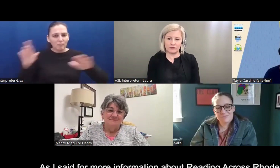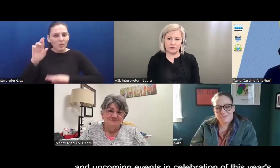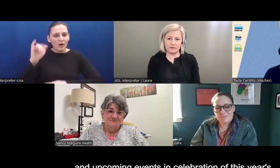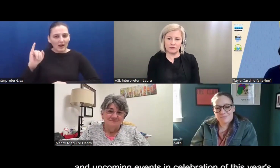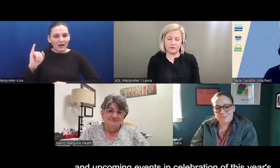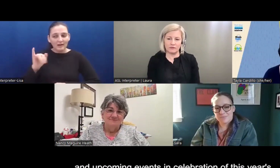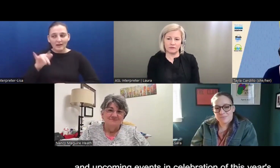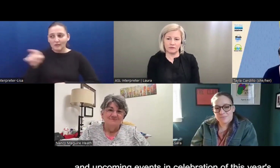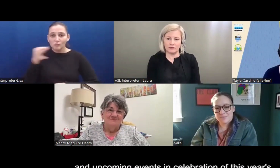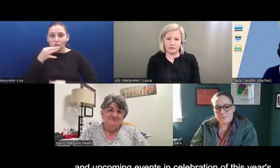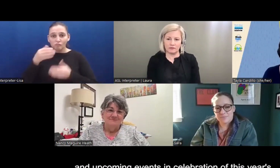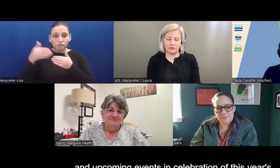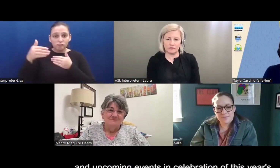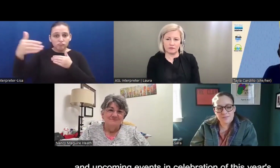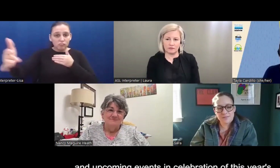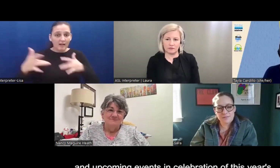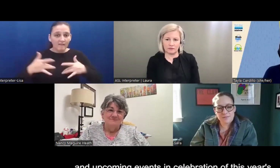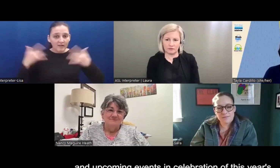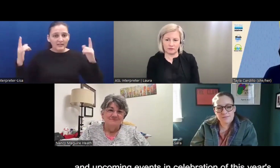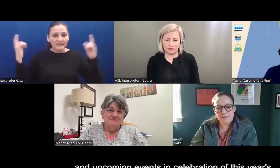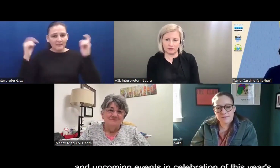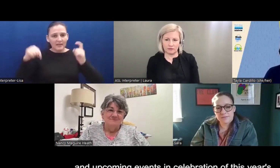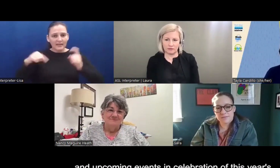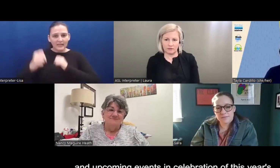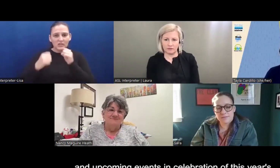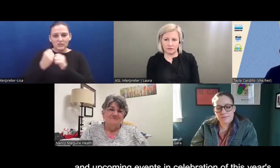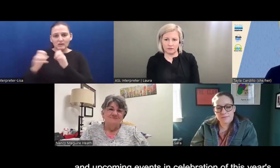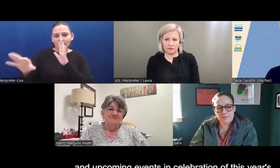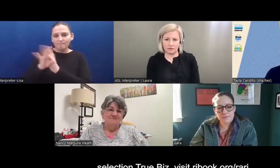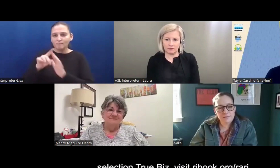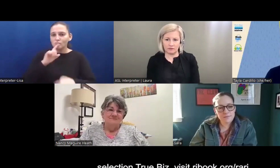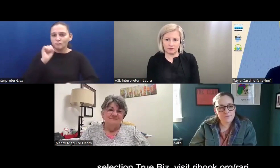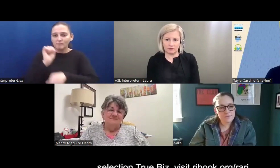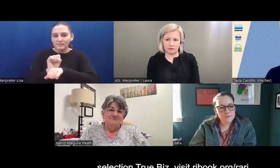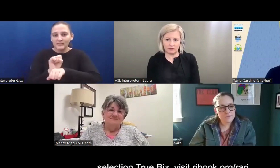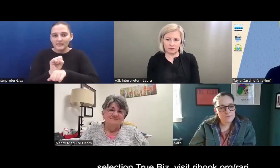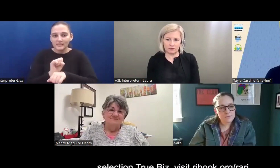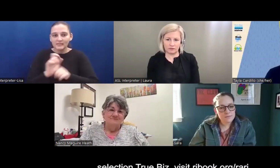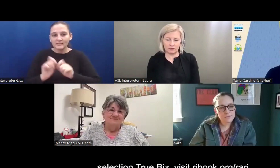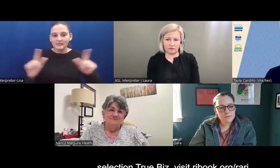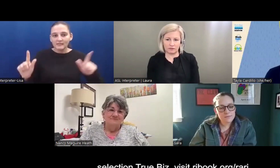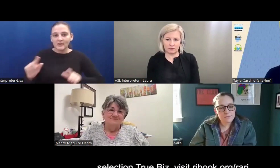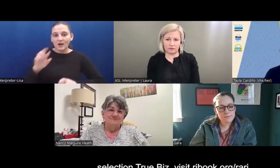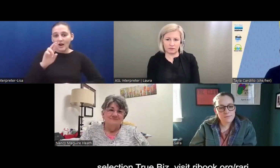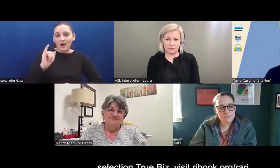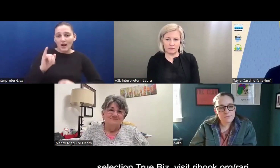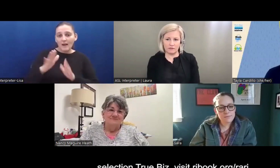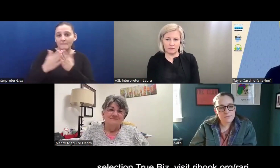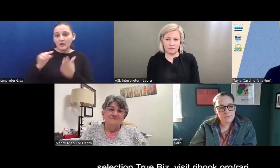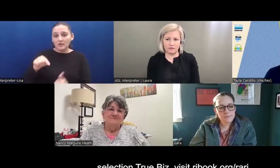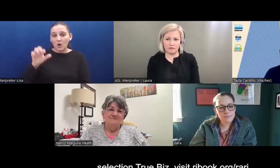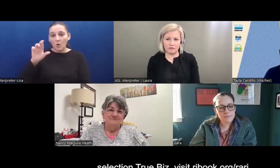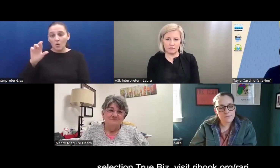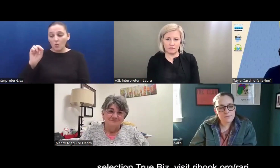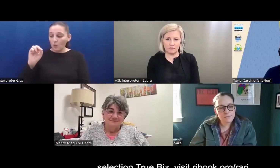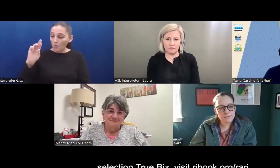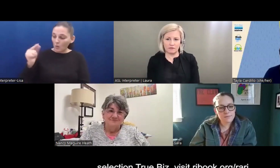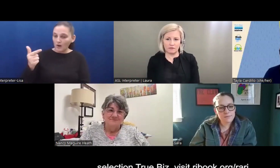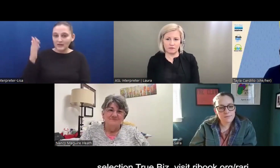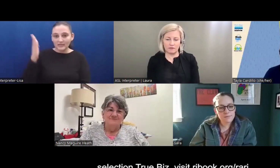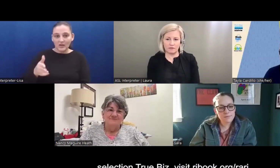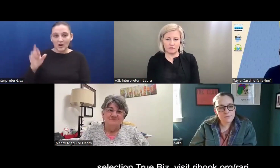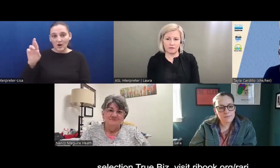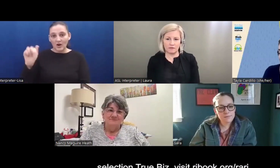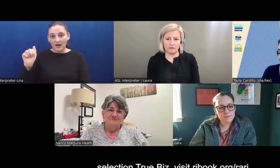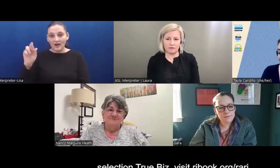upcoming events in celebration of this year's selection, True Biz, visit ribook.org slash R-A